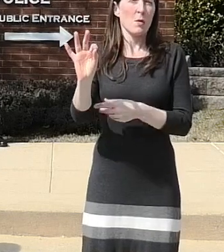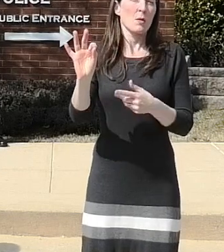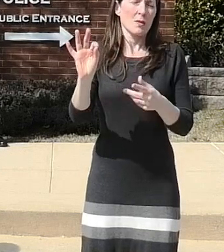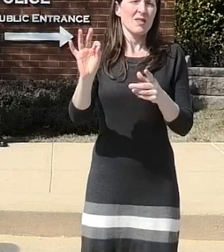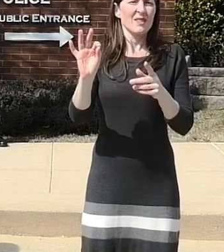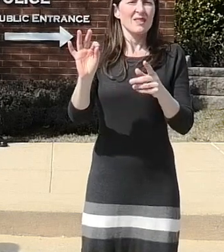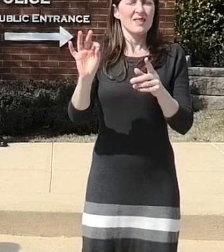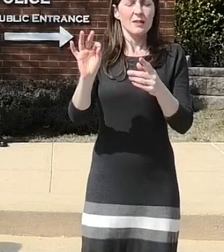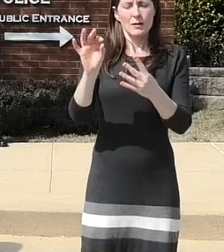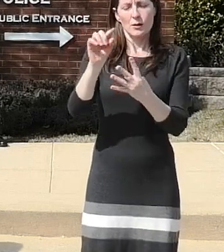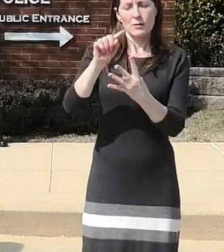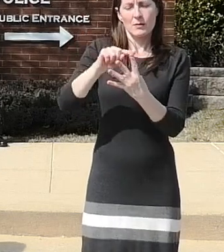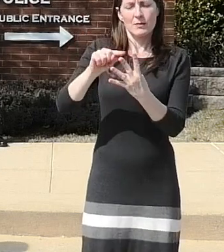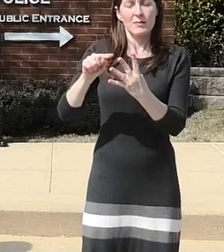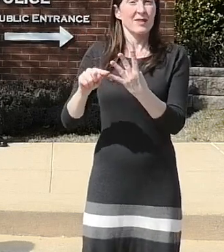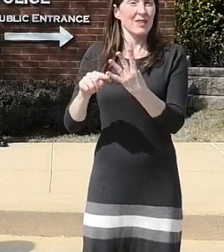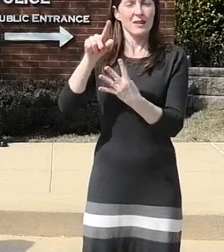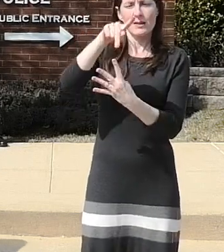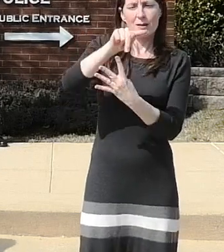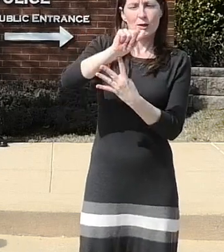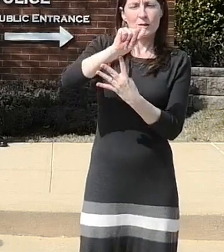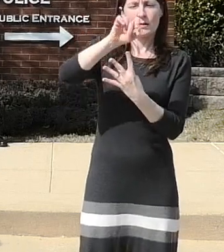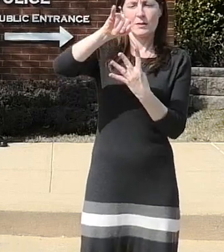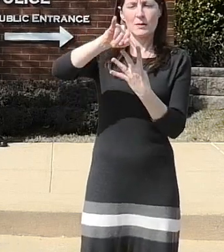fire marshal's office thank you for your time